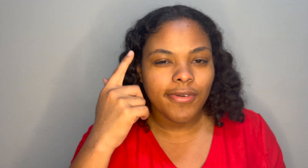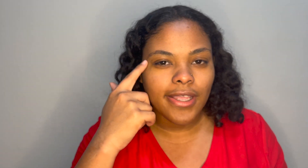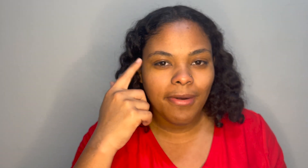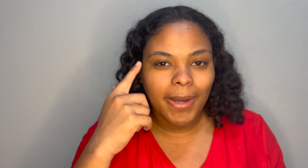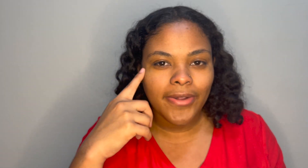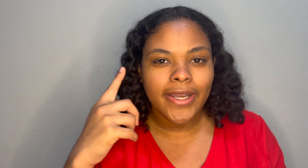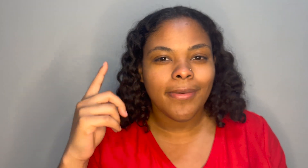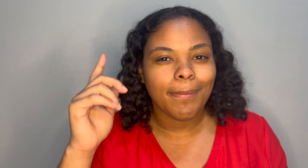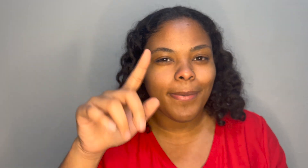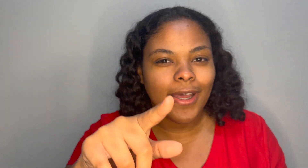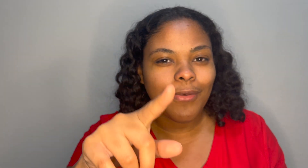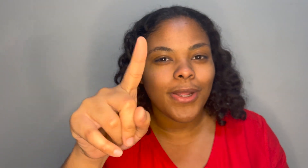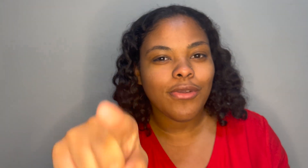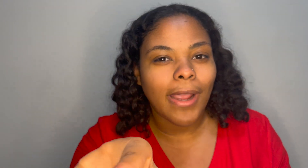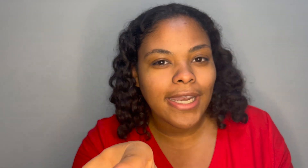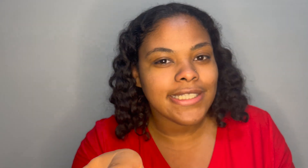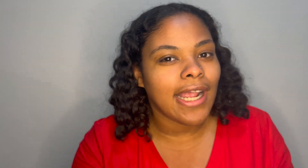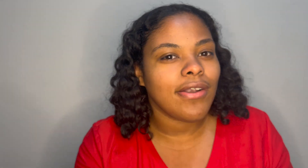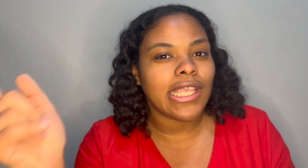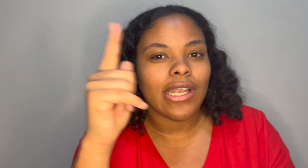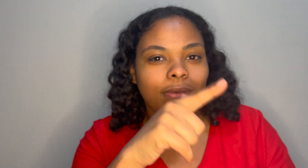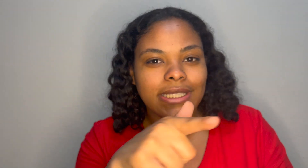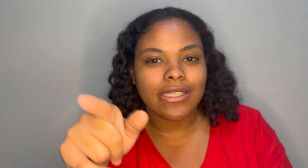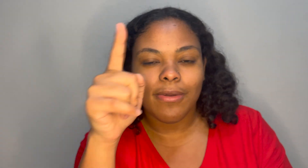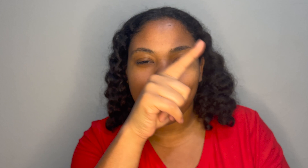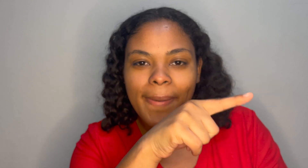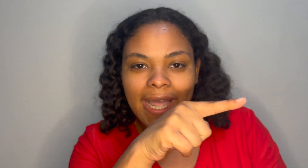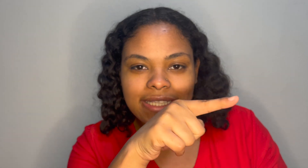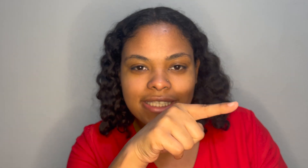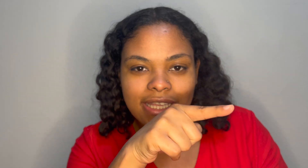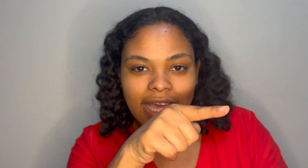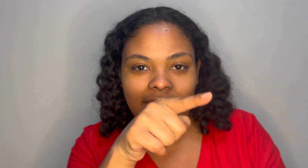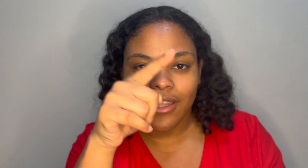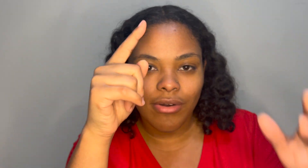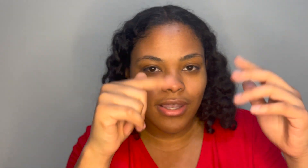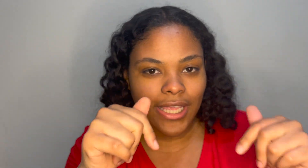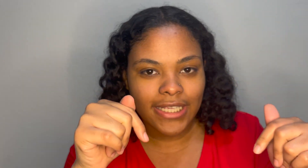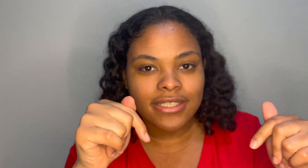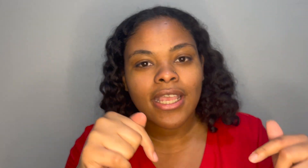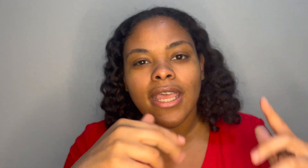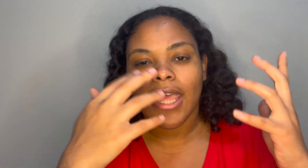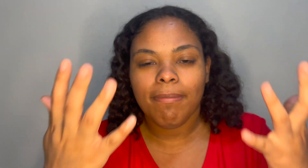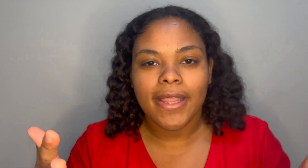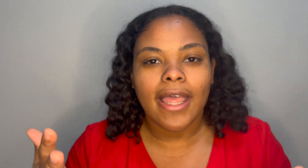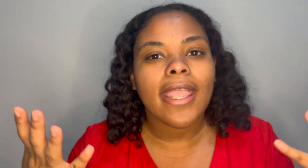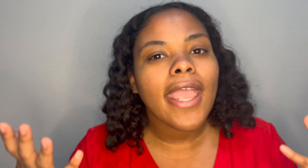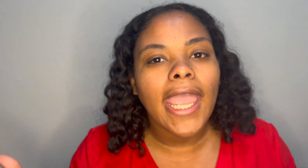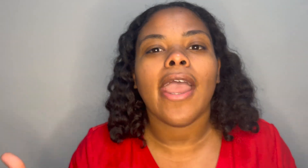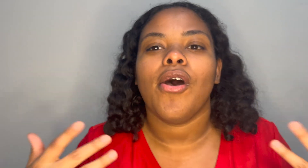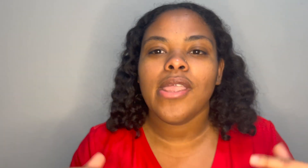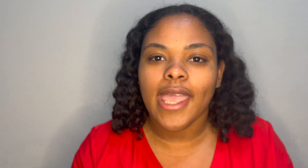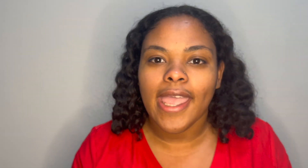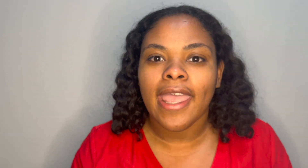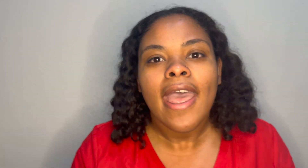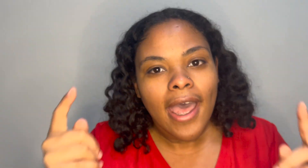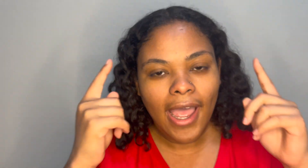forget about it but when you write it down you can always look back to that little list and be like hey okay i